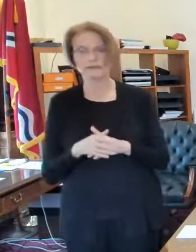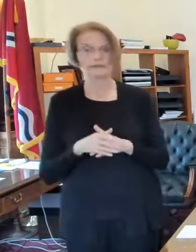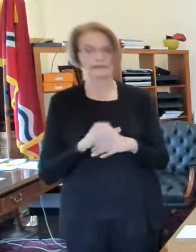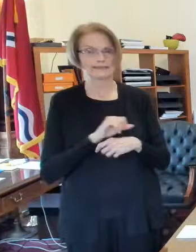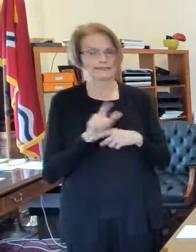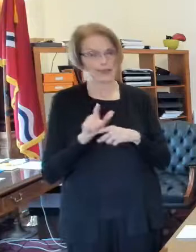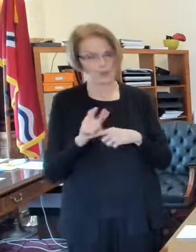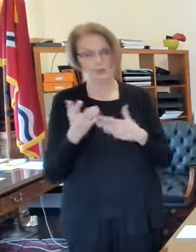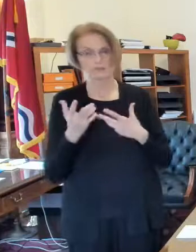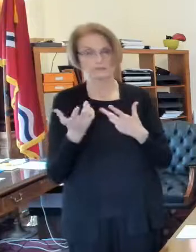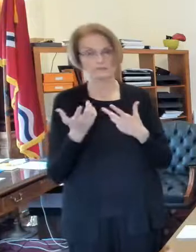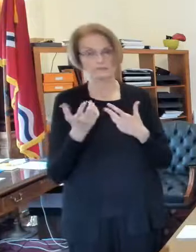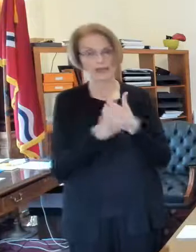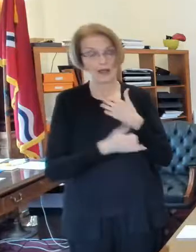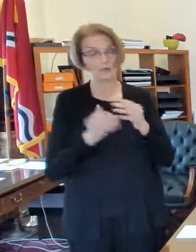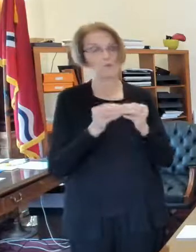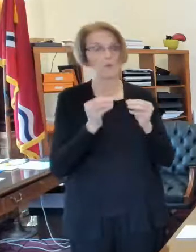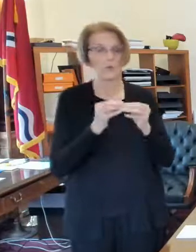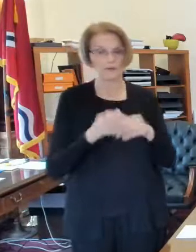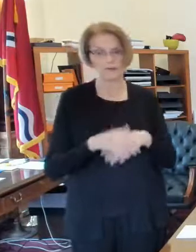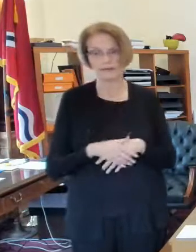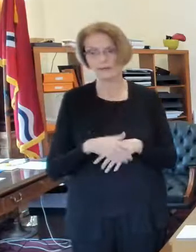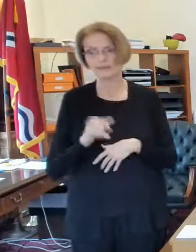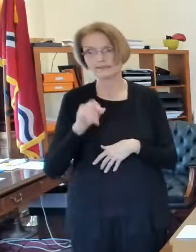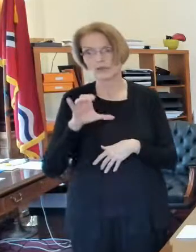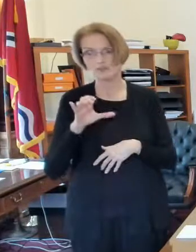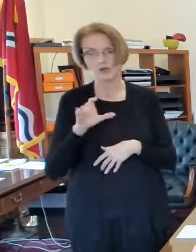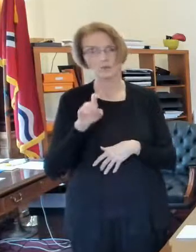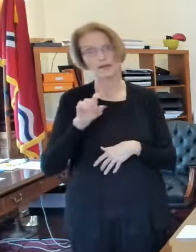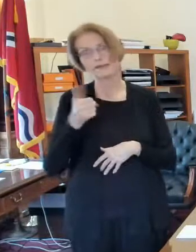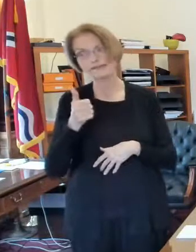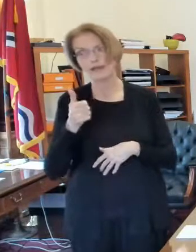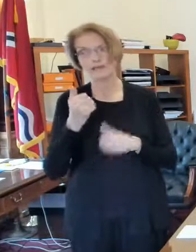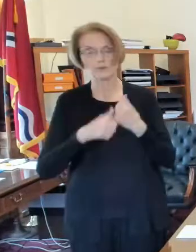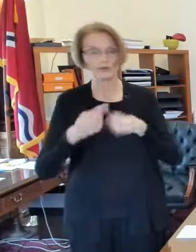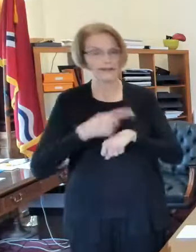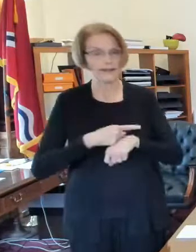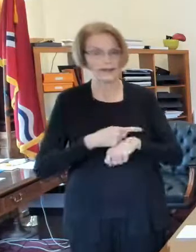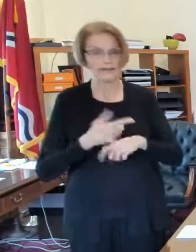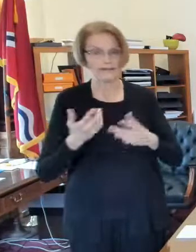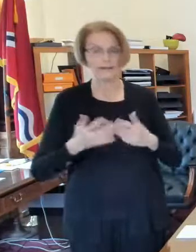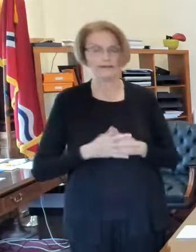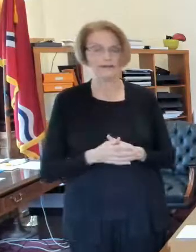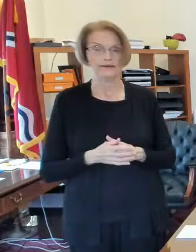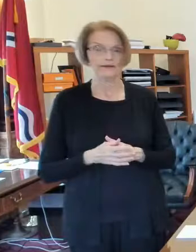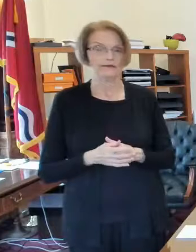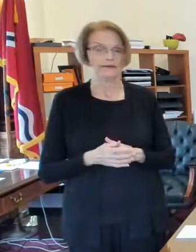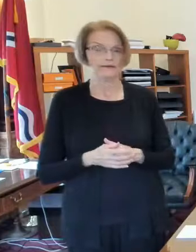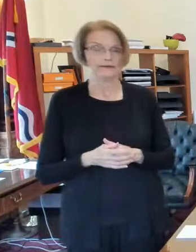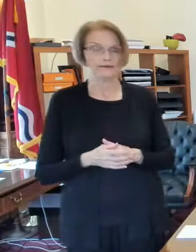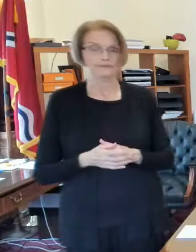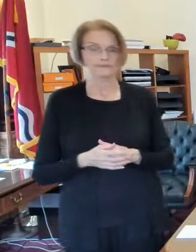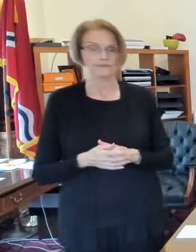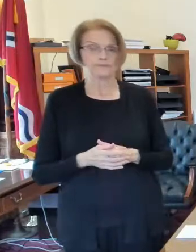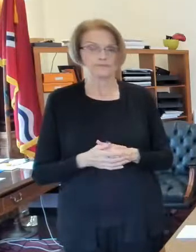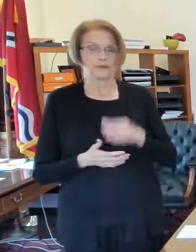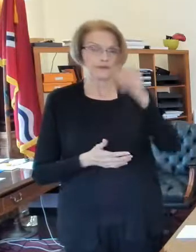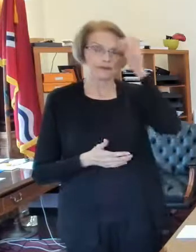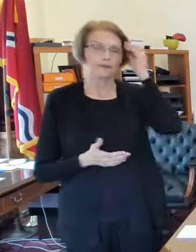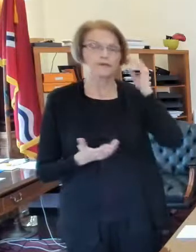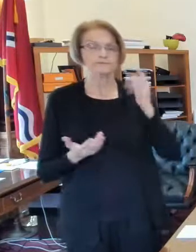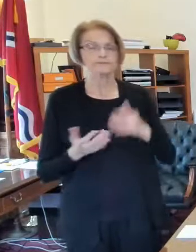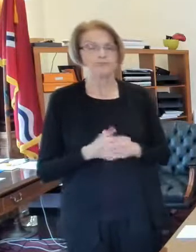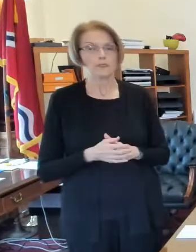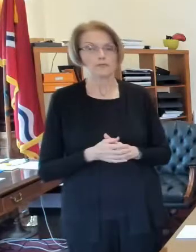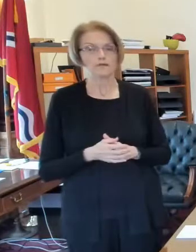100 000 people st charles has 110 cases per day per 100 000 100 000 people so